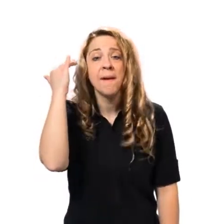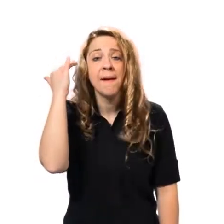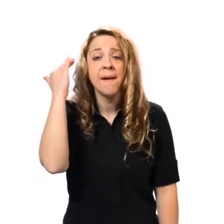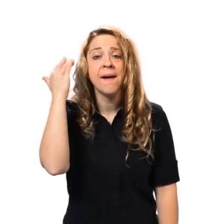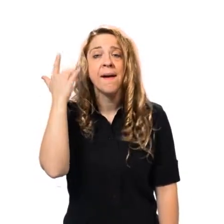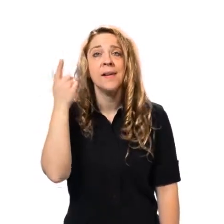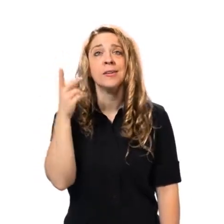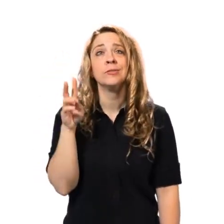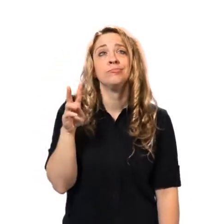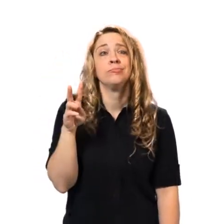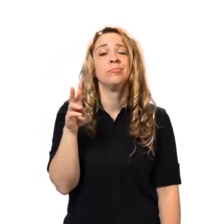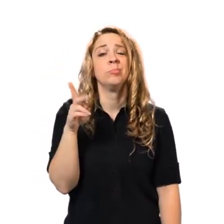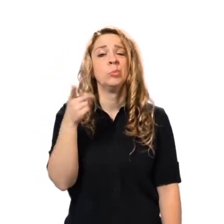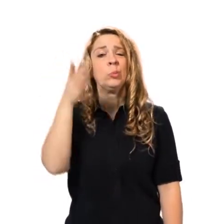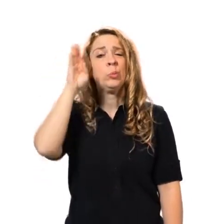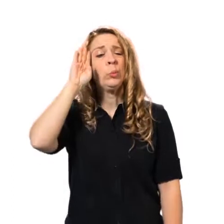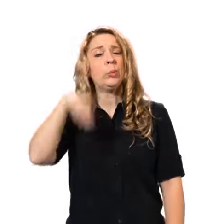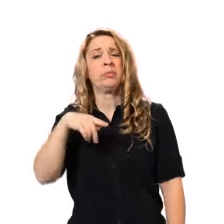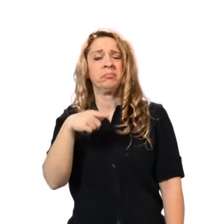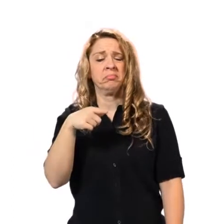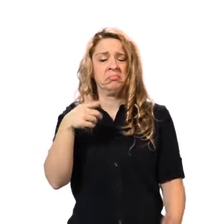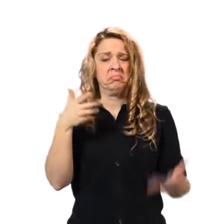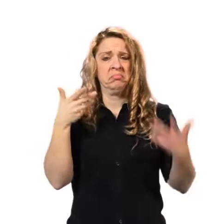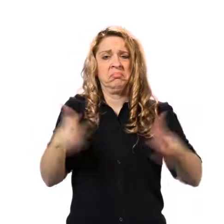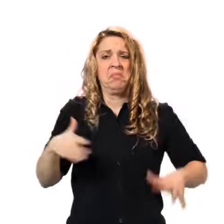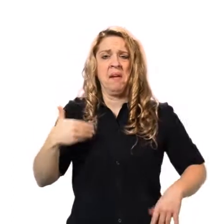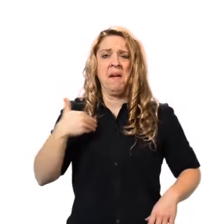Wilbur already had the best prize of all.